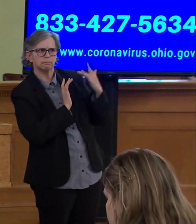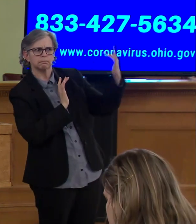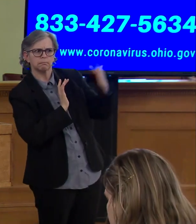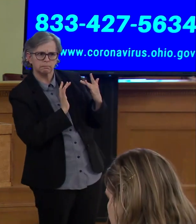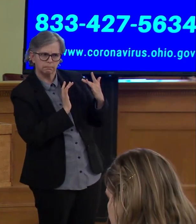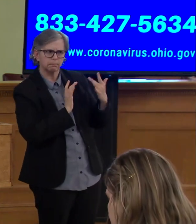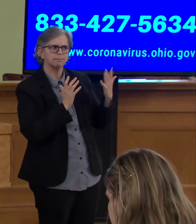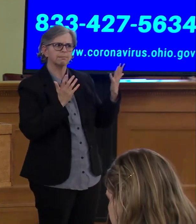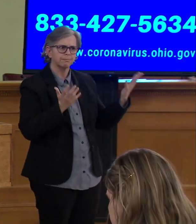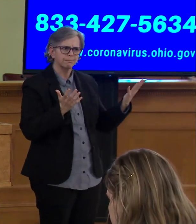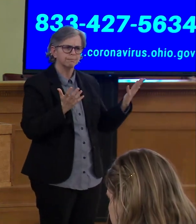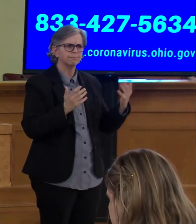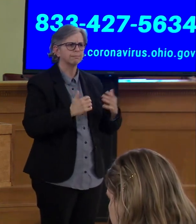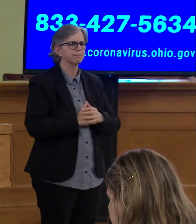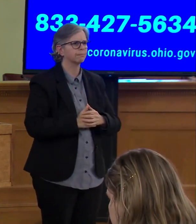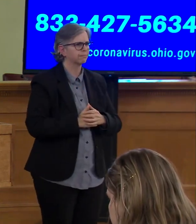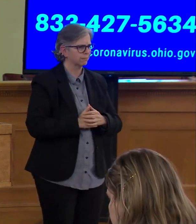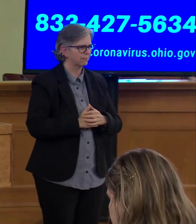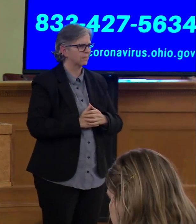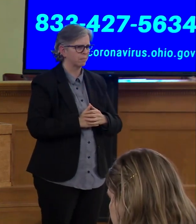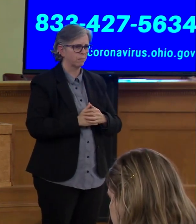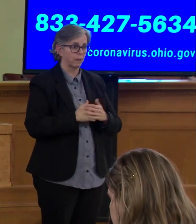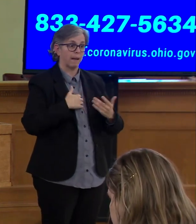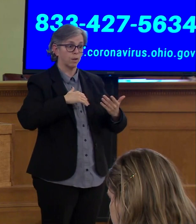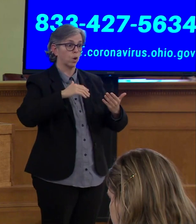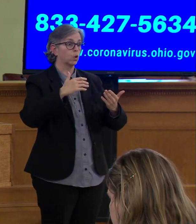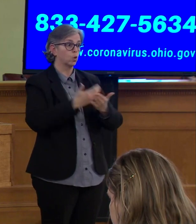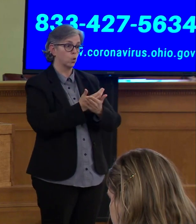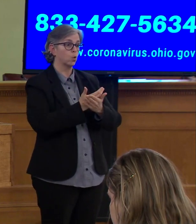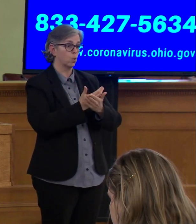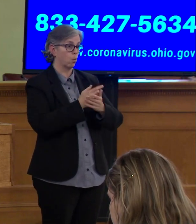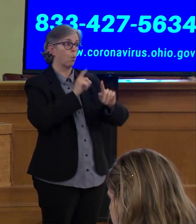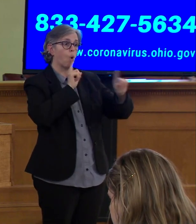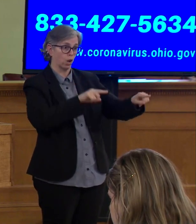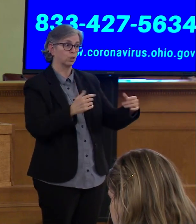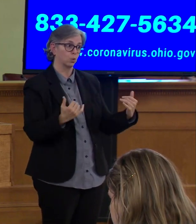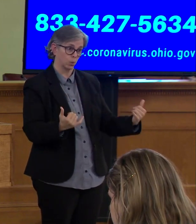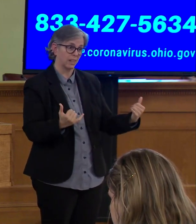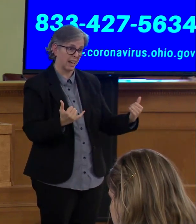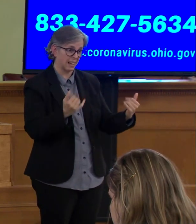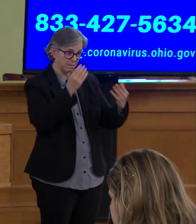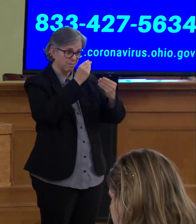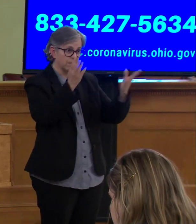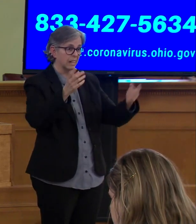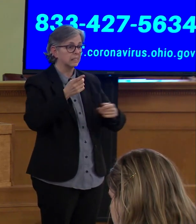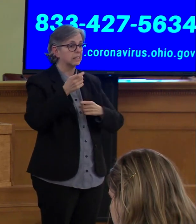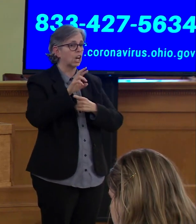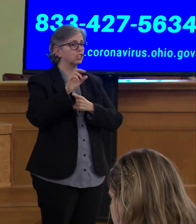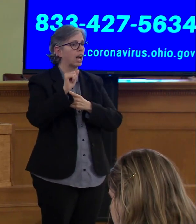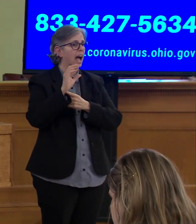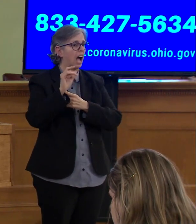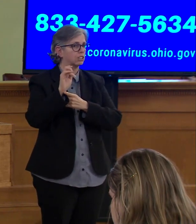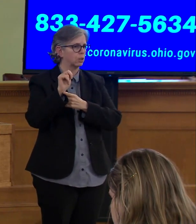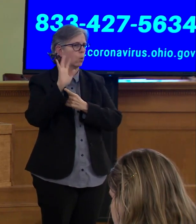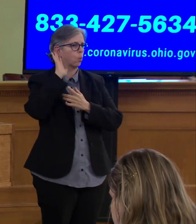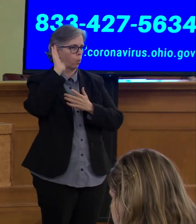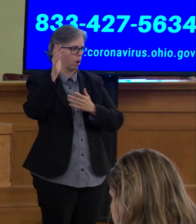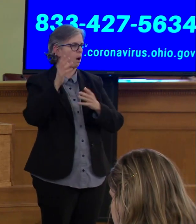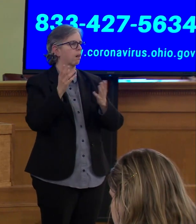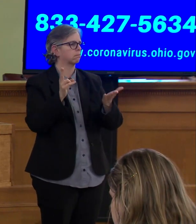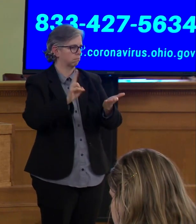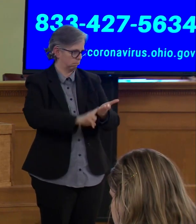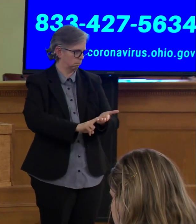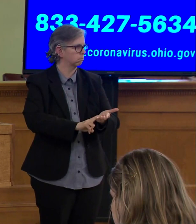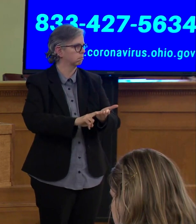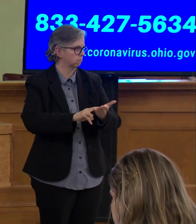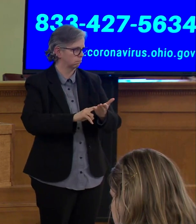orders that we are issuing today that Dr. Ackton will be issuing, the following will all be